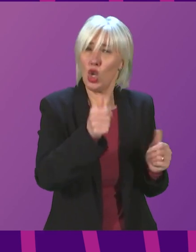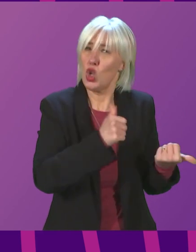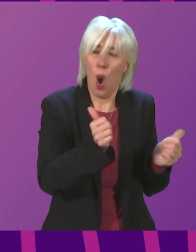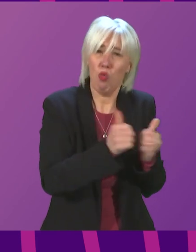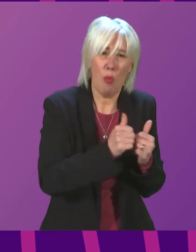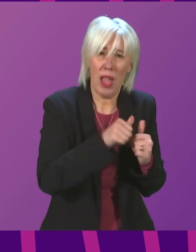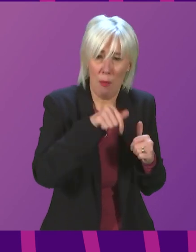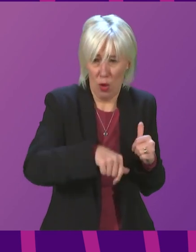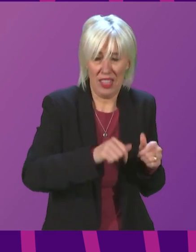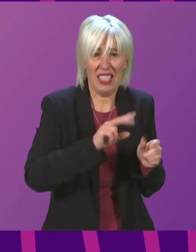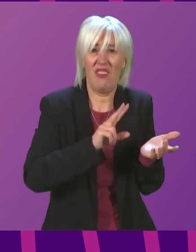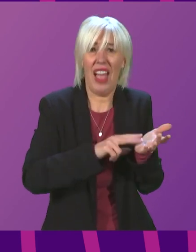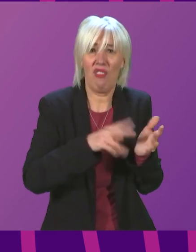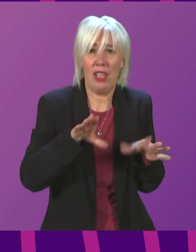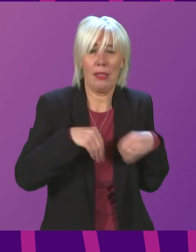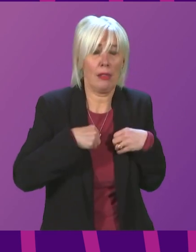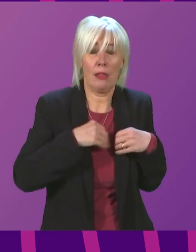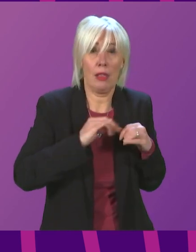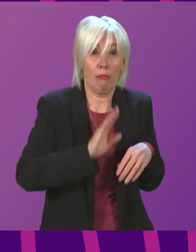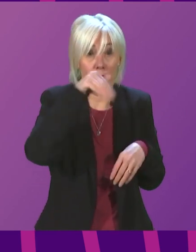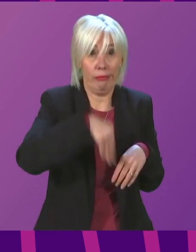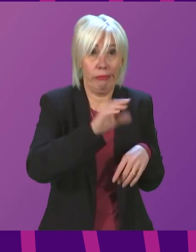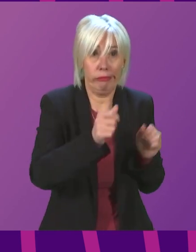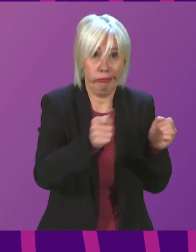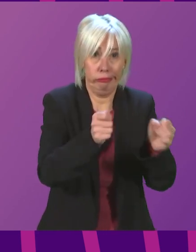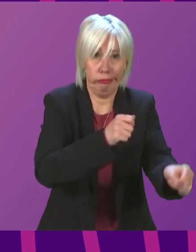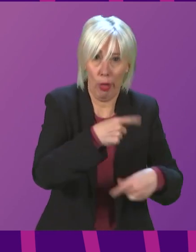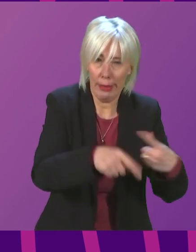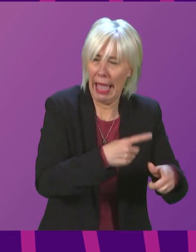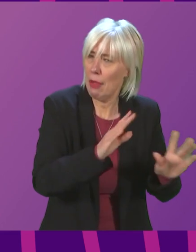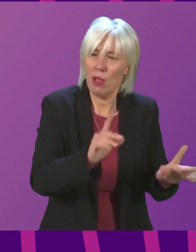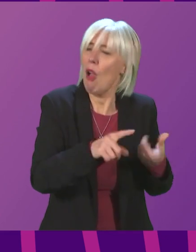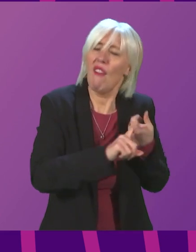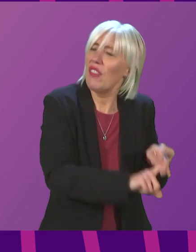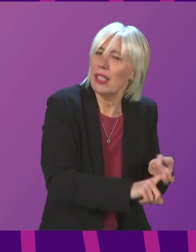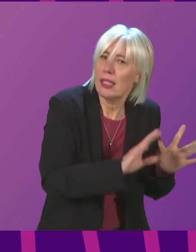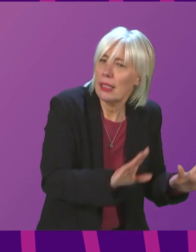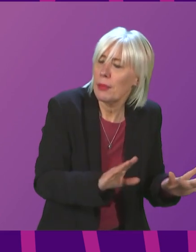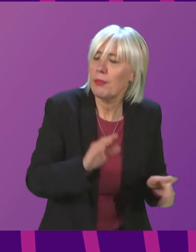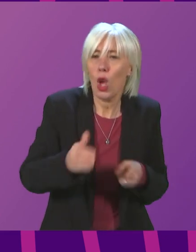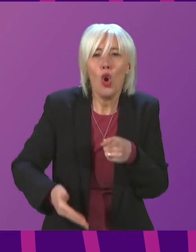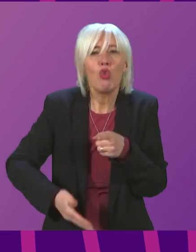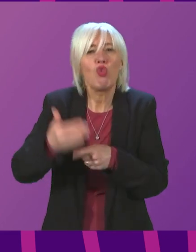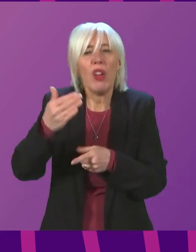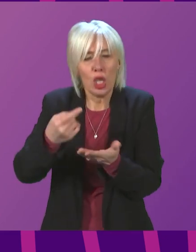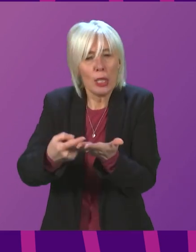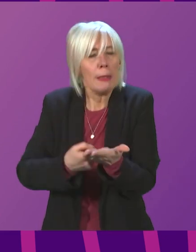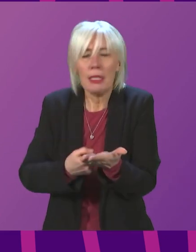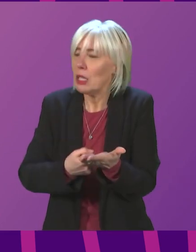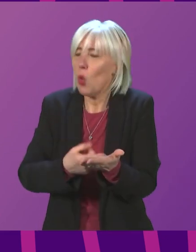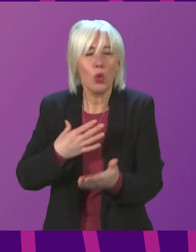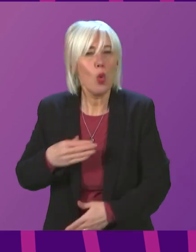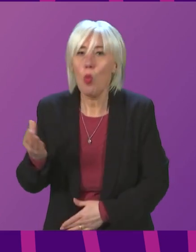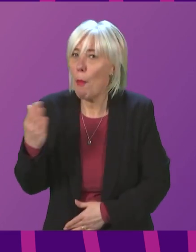appropriate, and that perhaps is the key difference. In terms of restrictions, none of us want to go back to restrictions.